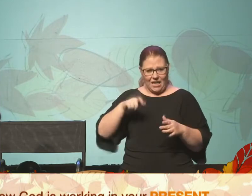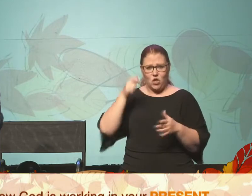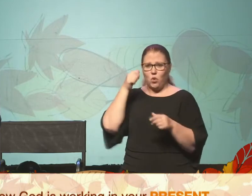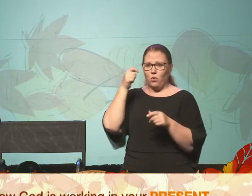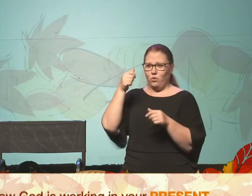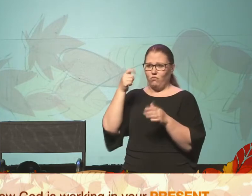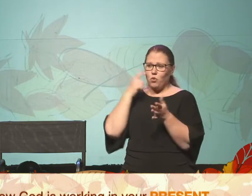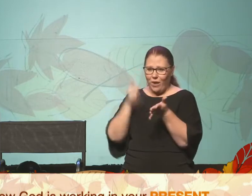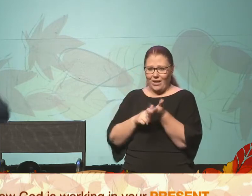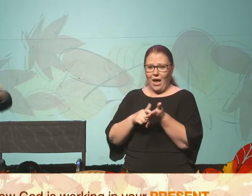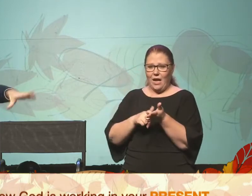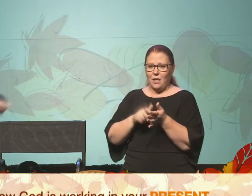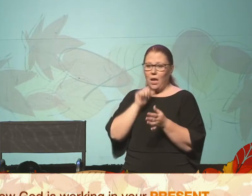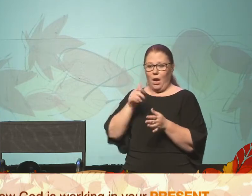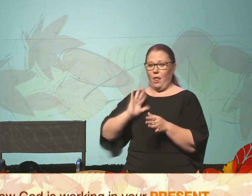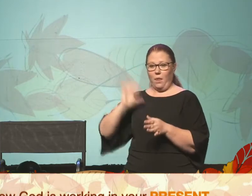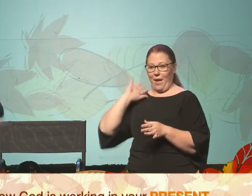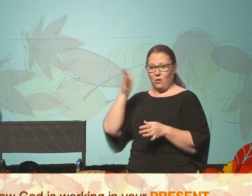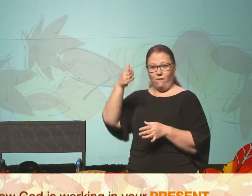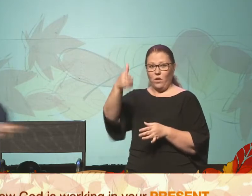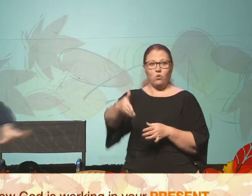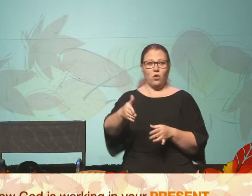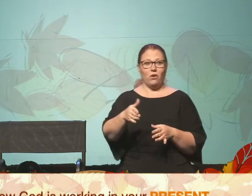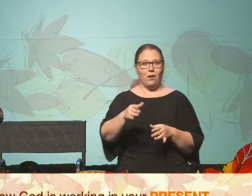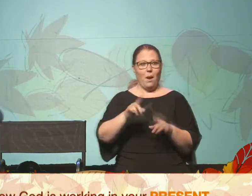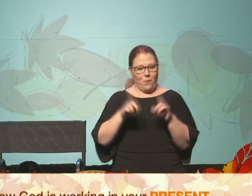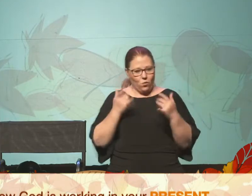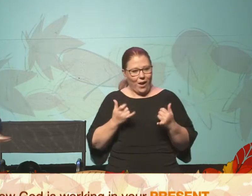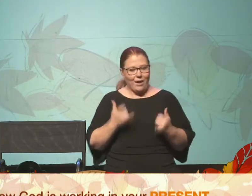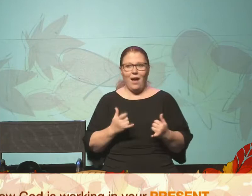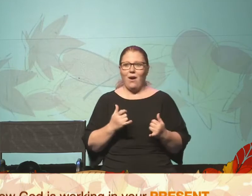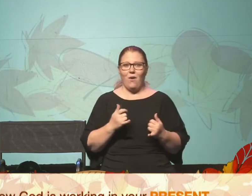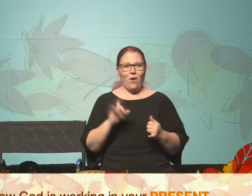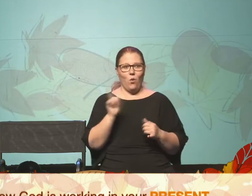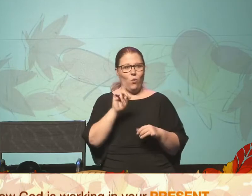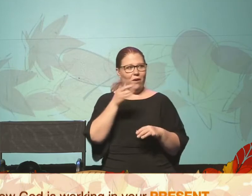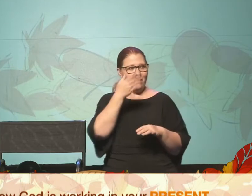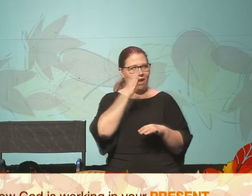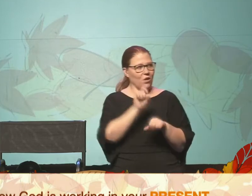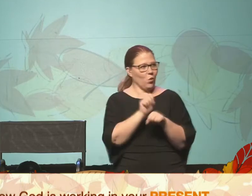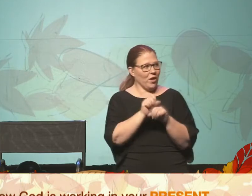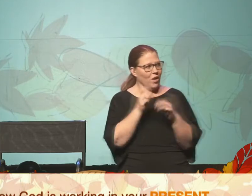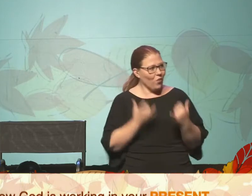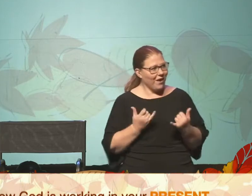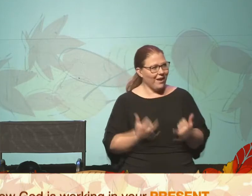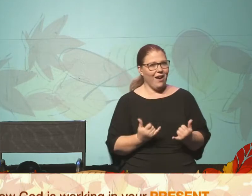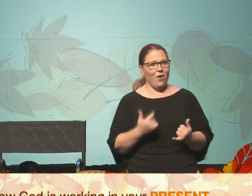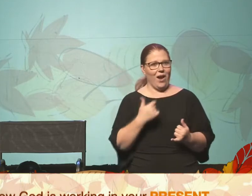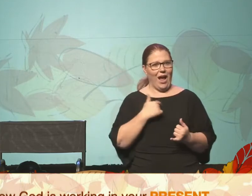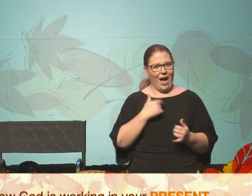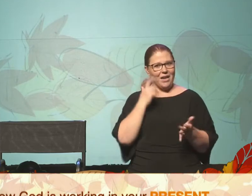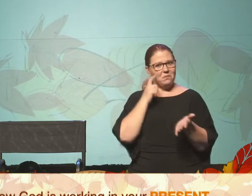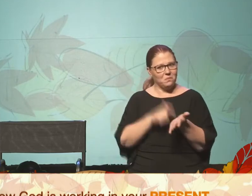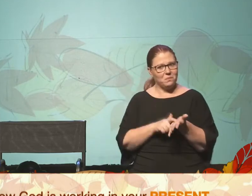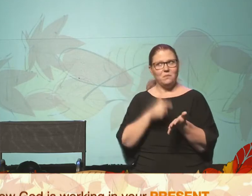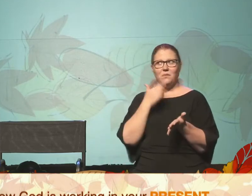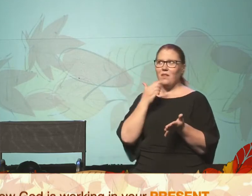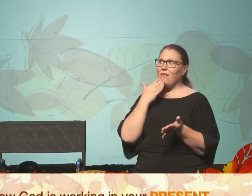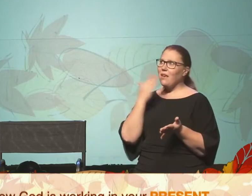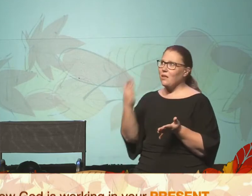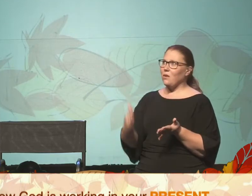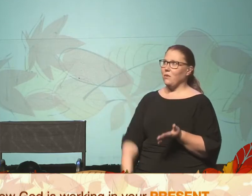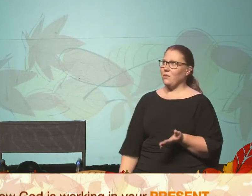doing, not in the past or the future, we're going to get to there, but right now in my life, where is God at work right now in my life, that I can say thank you.